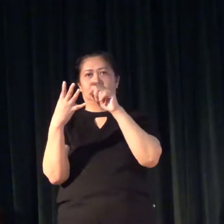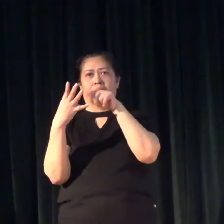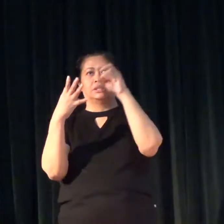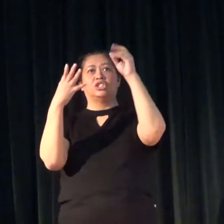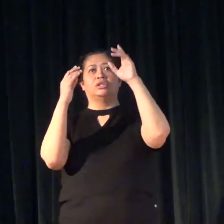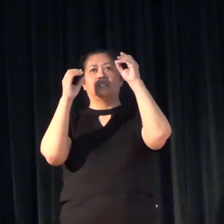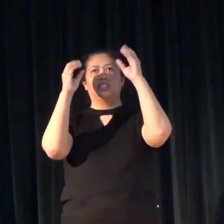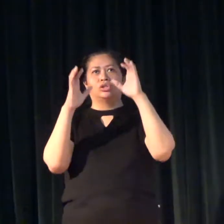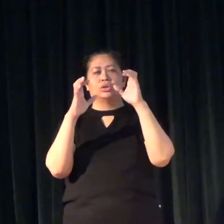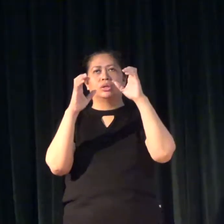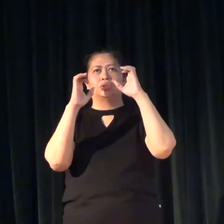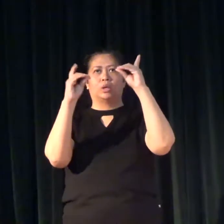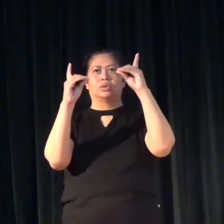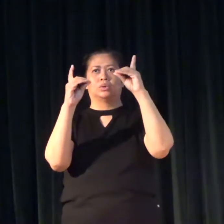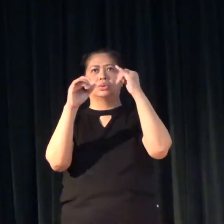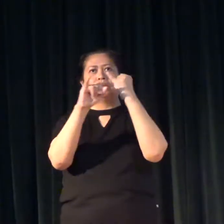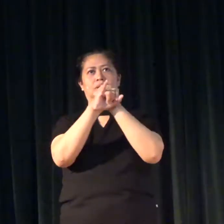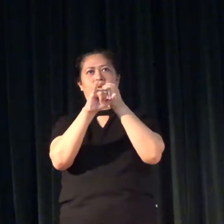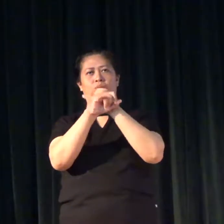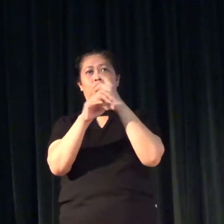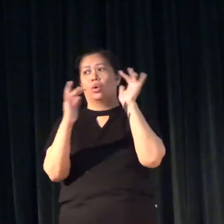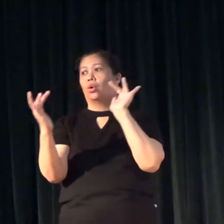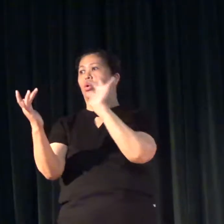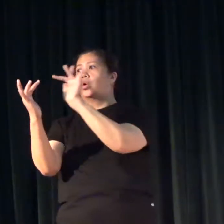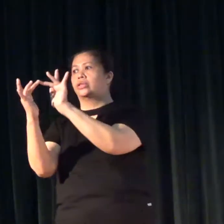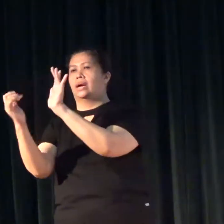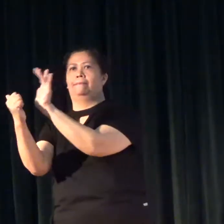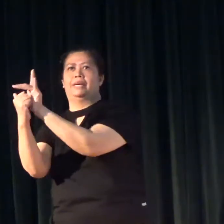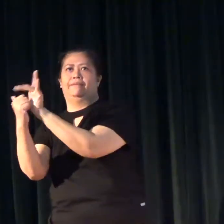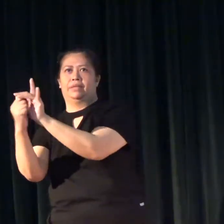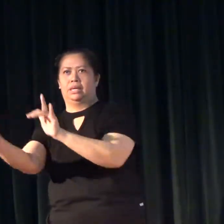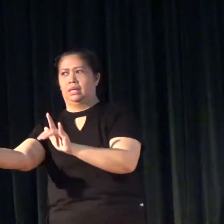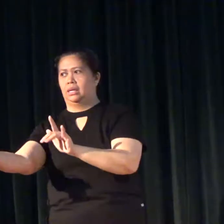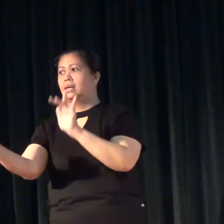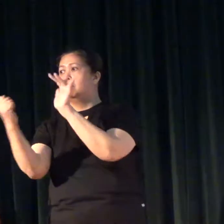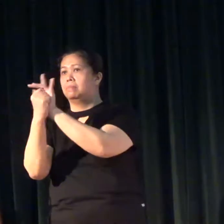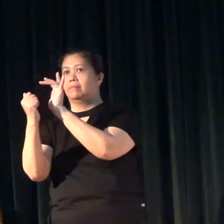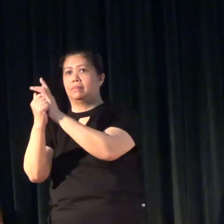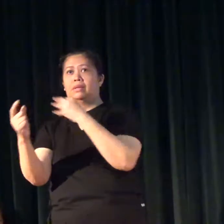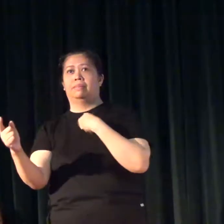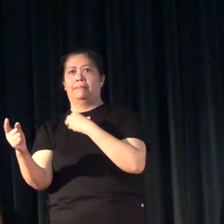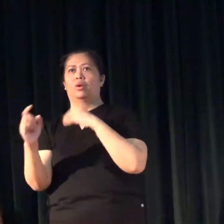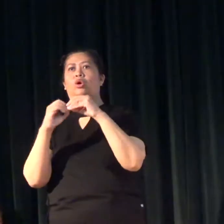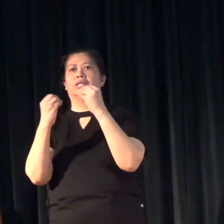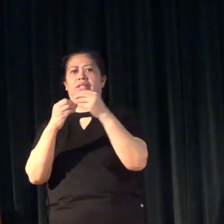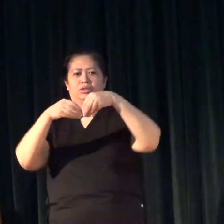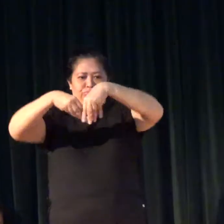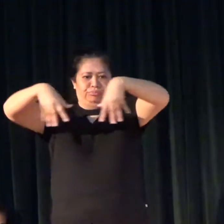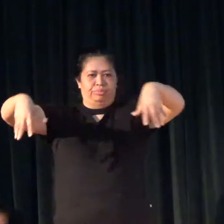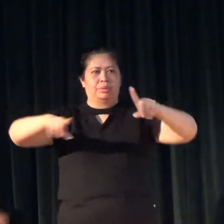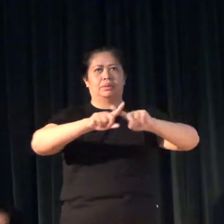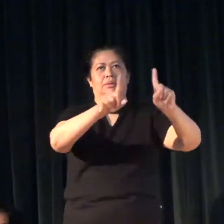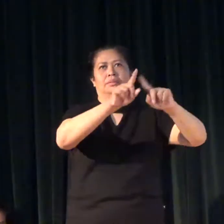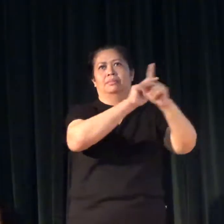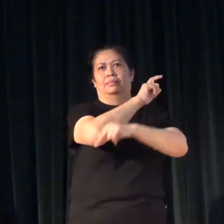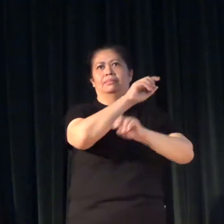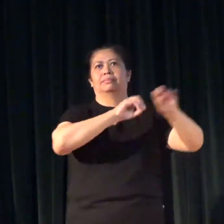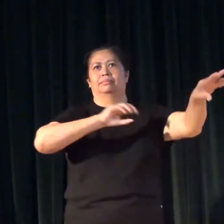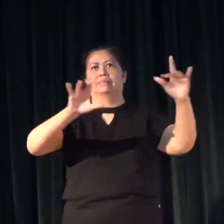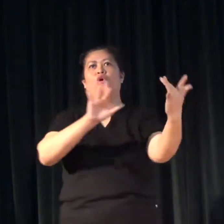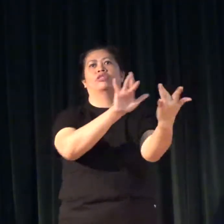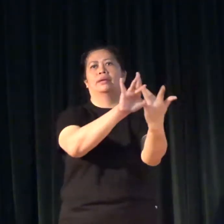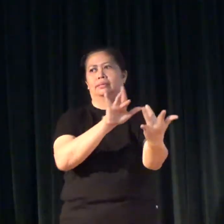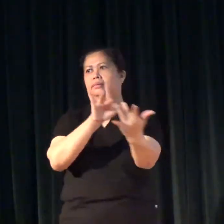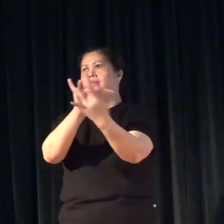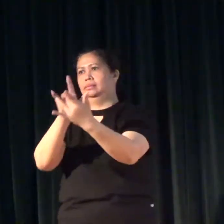teacher education institutions, to contact PFB and PFB member organizations because